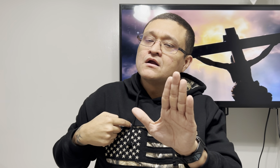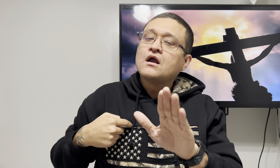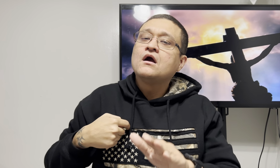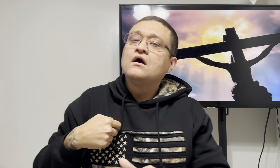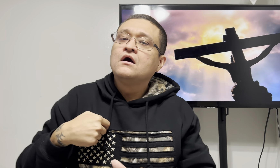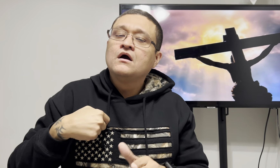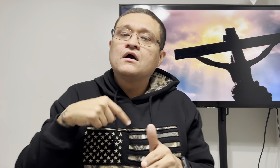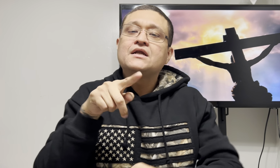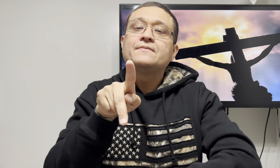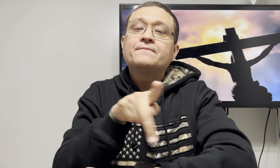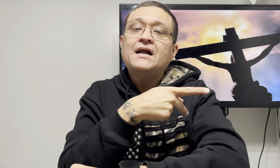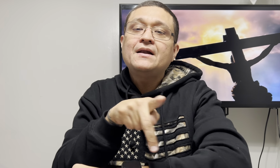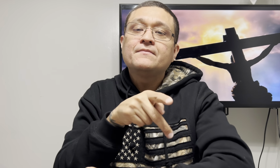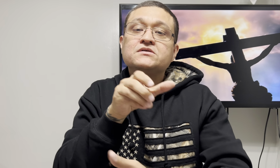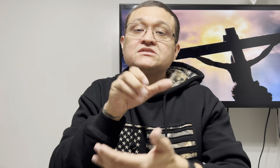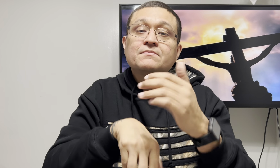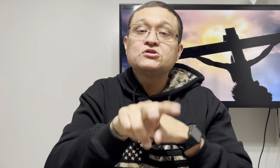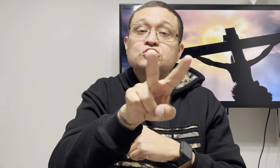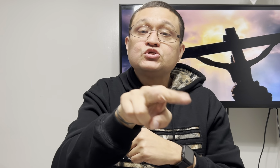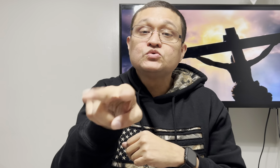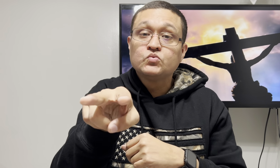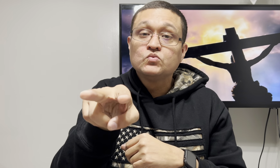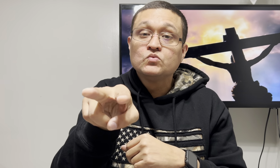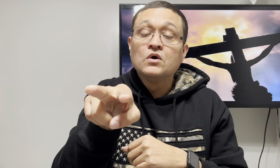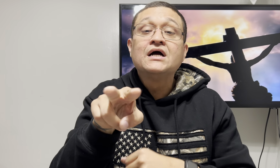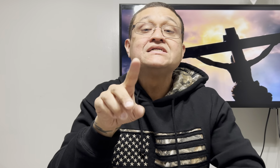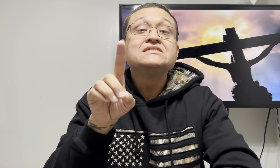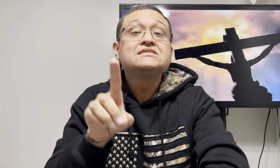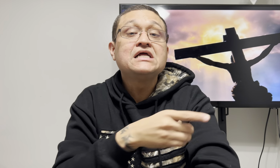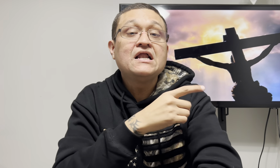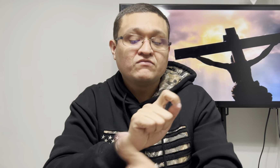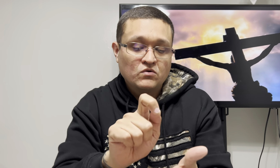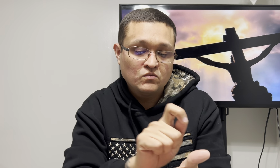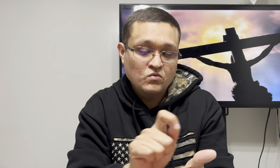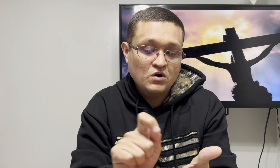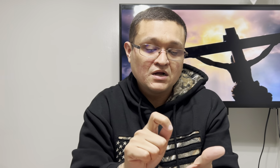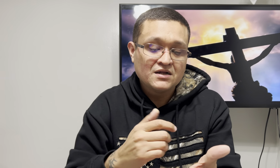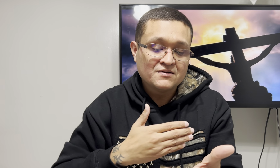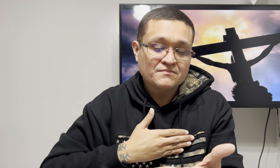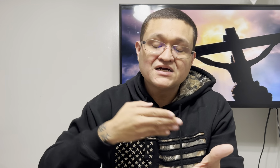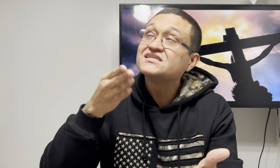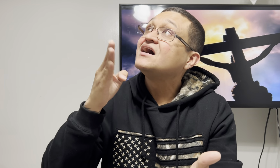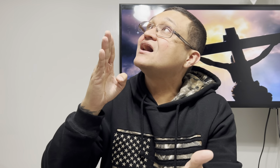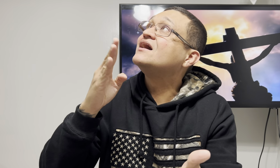he says but God the God why did thou forsake me my God